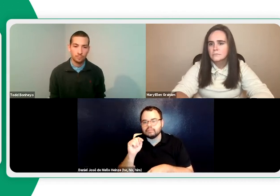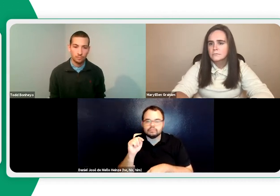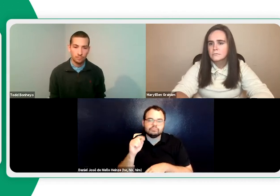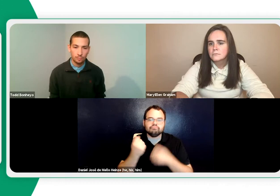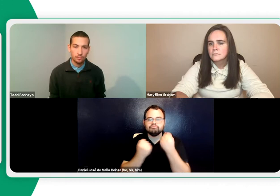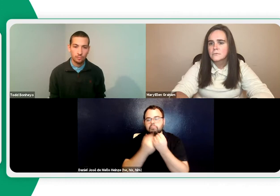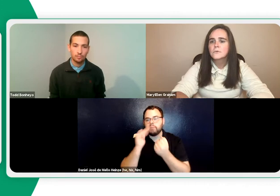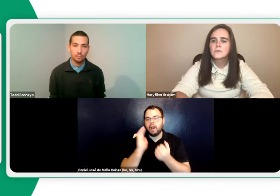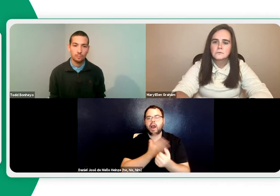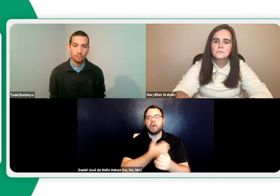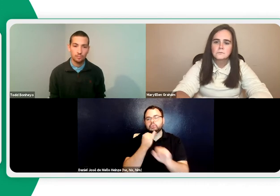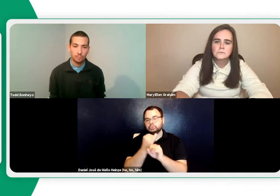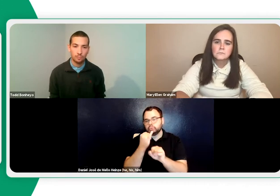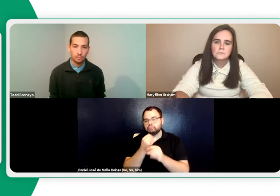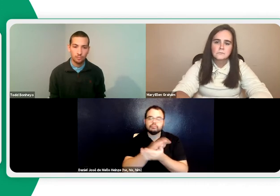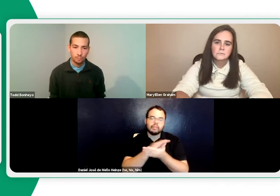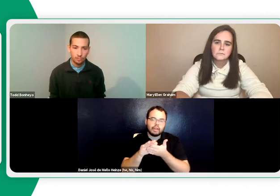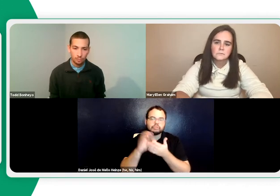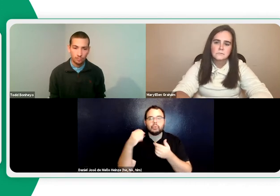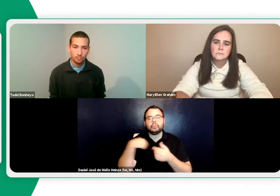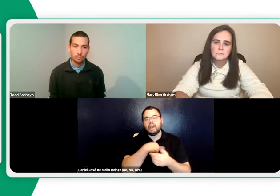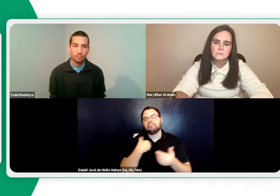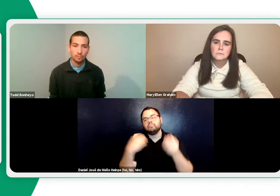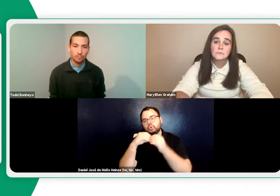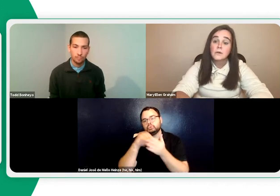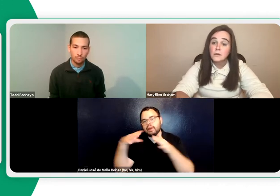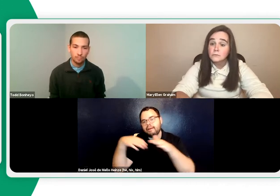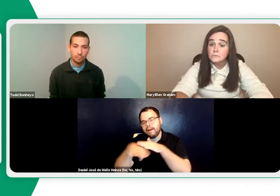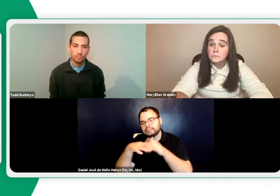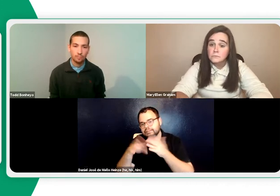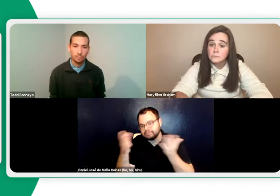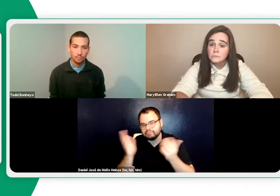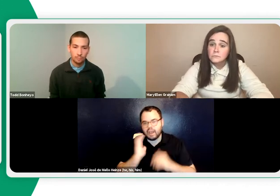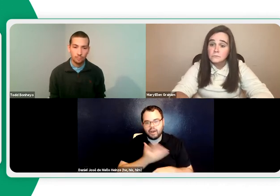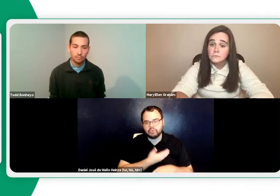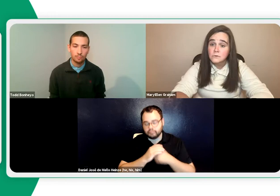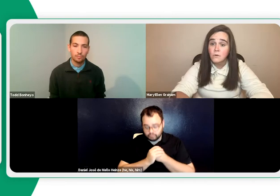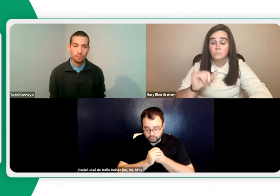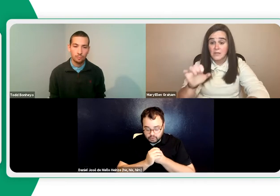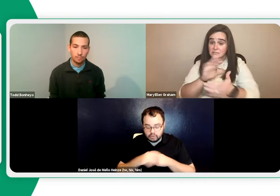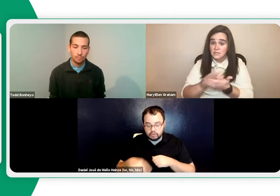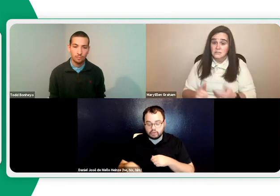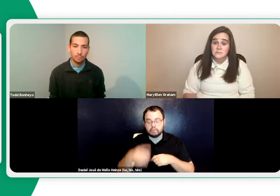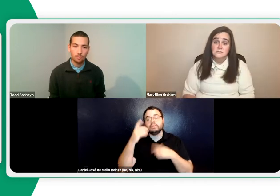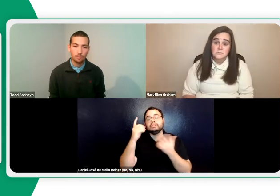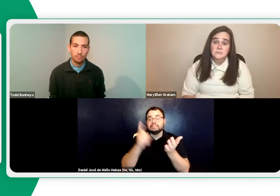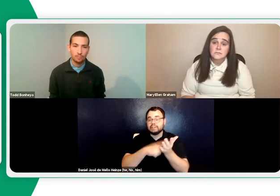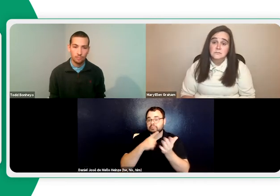So often we'll use a hotspot. Our school was very nice to support students in that way so that they can have